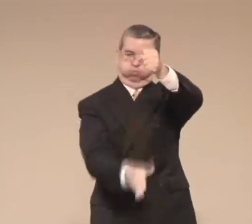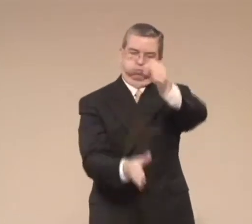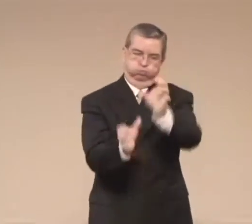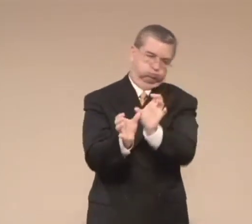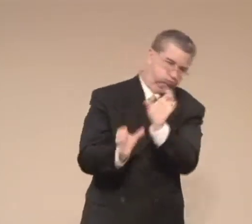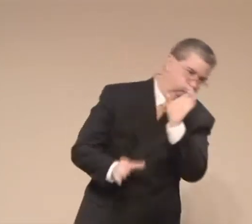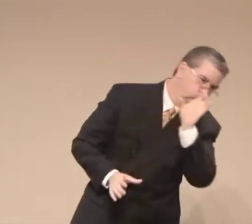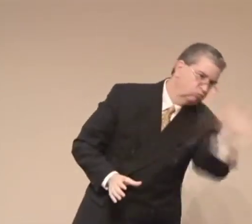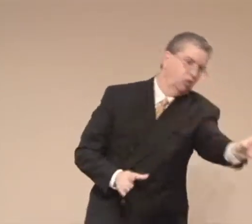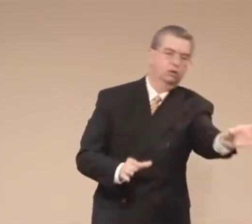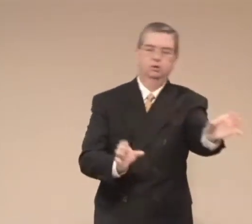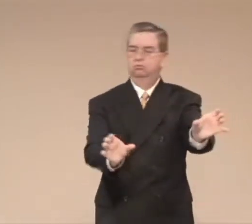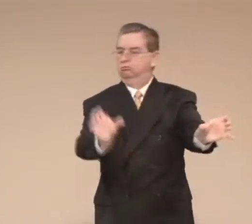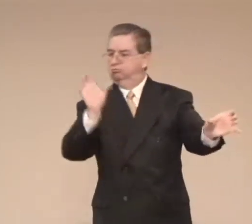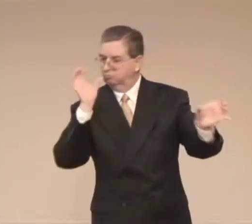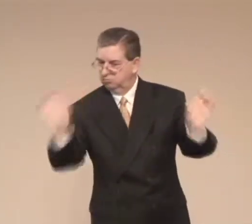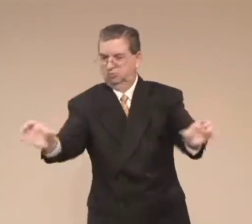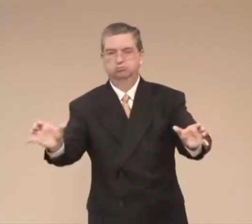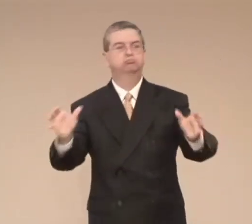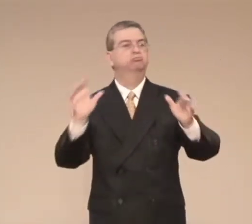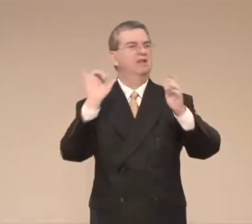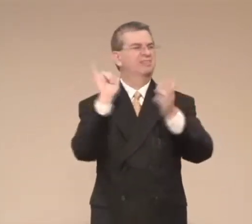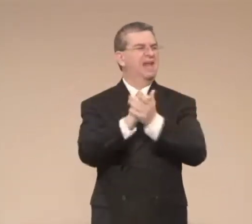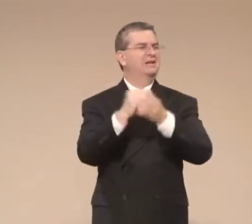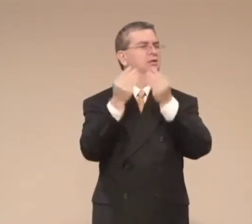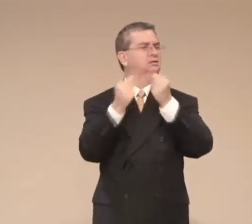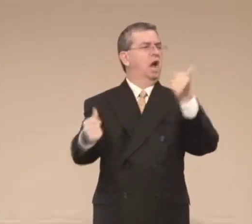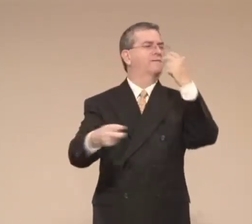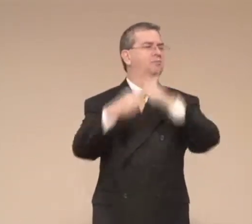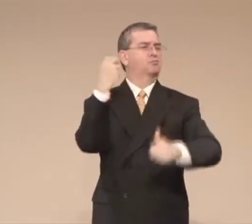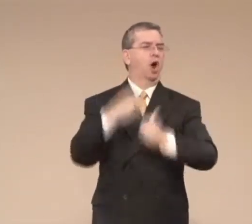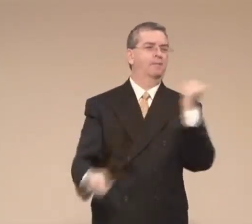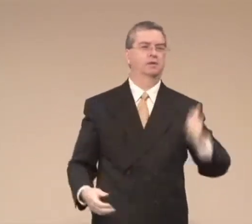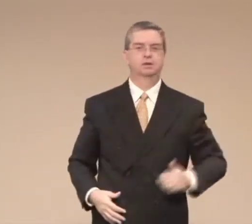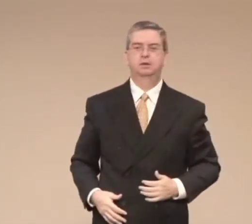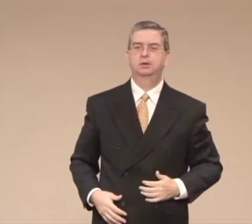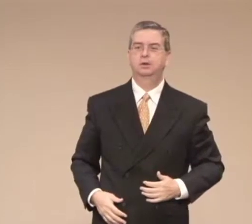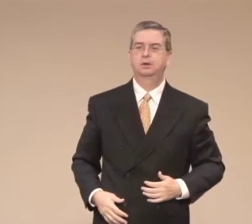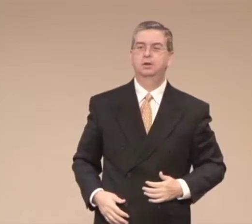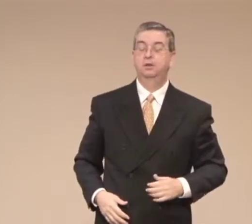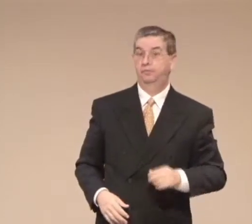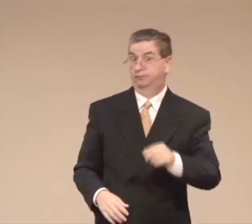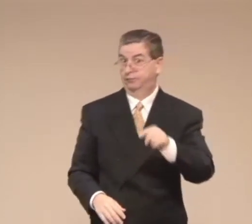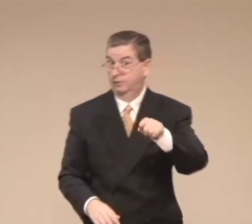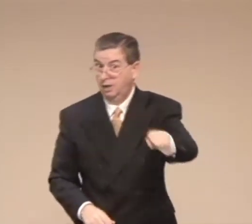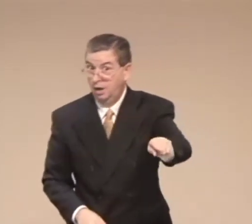So one woman can have half the baby, and the other woman can have the other half. That will solve the problem.